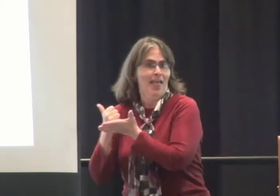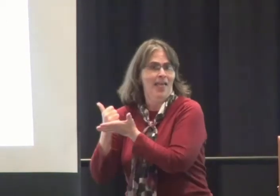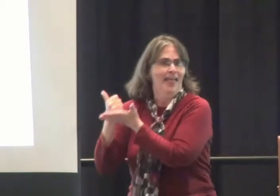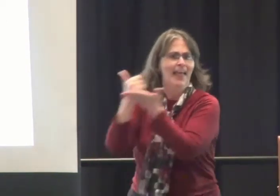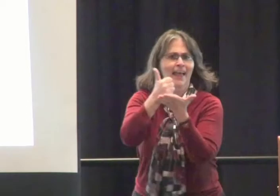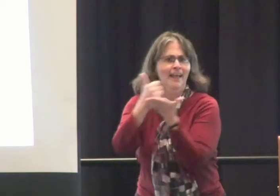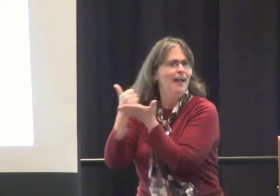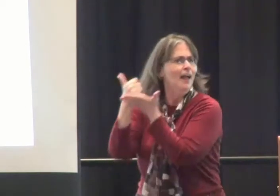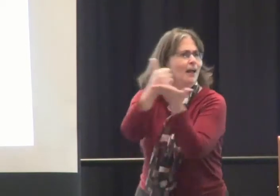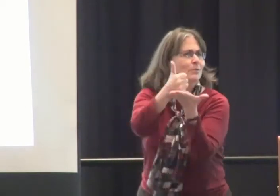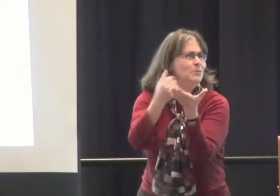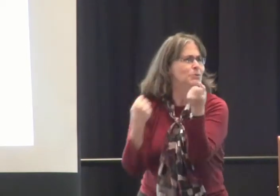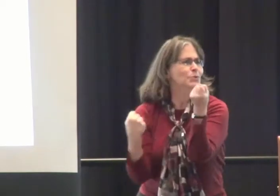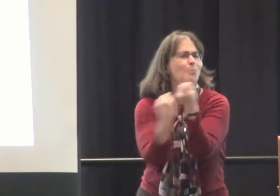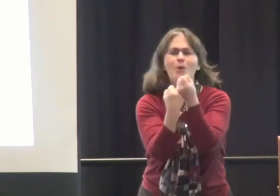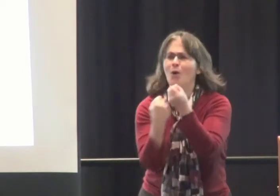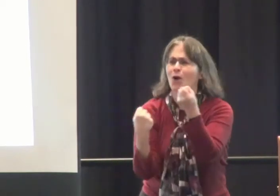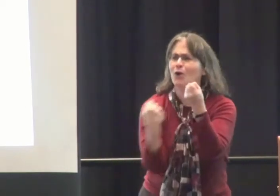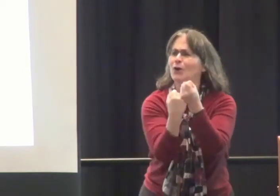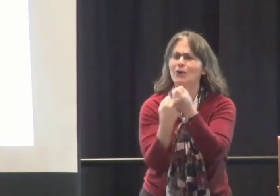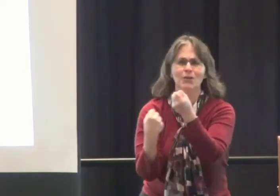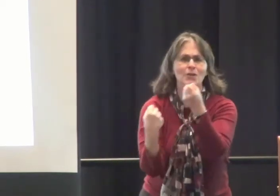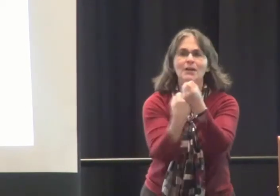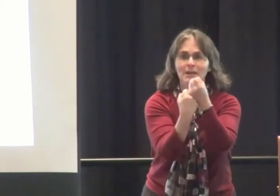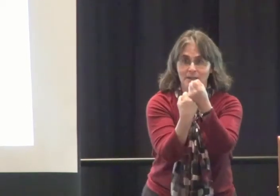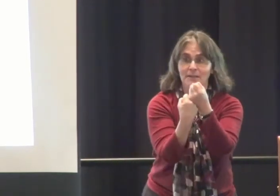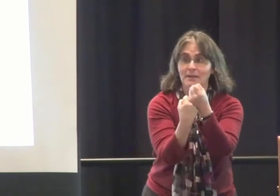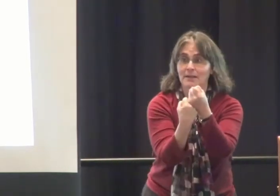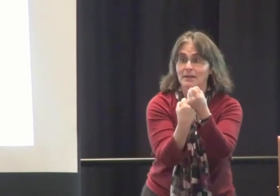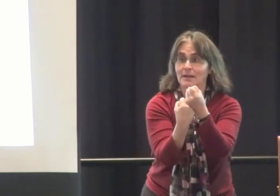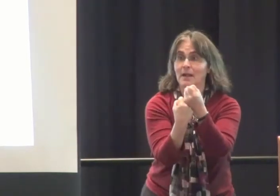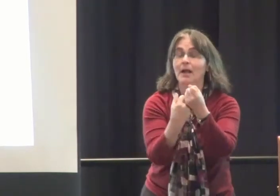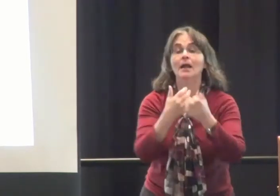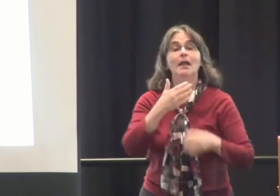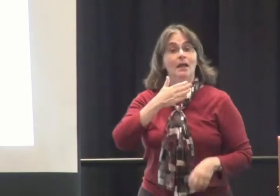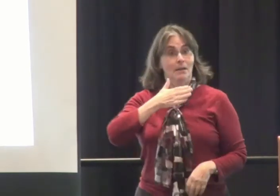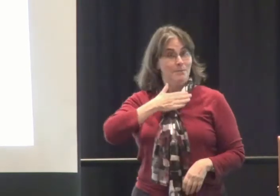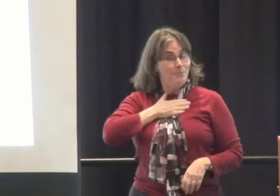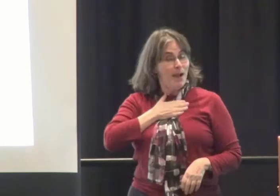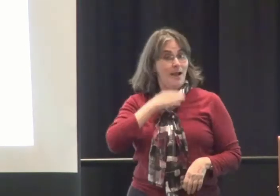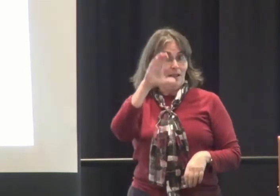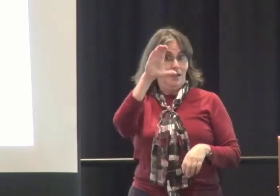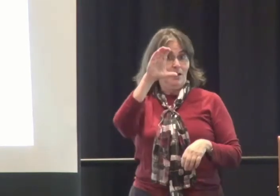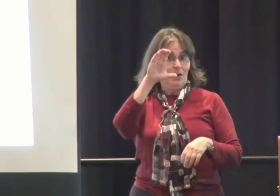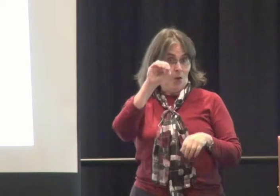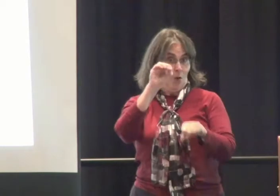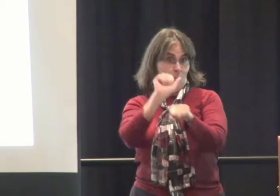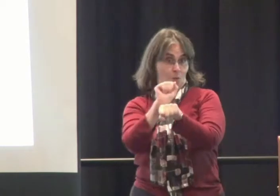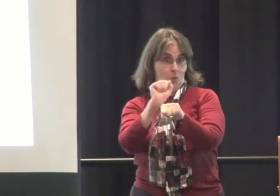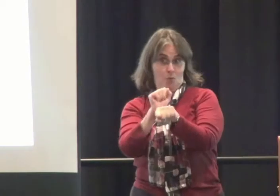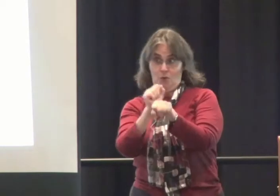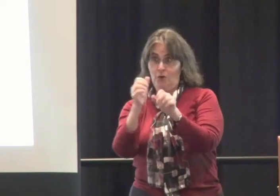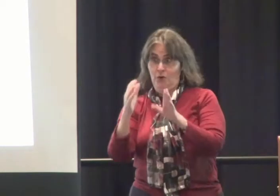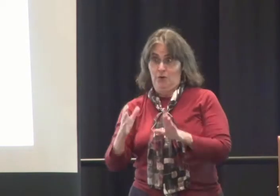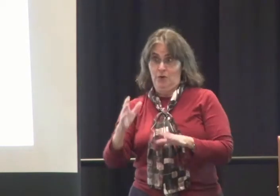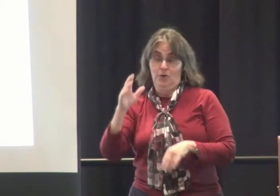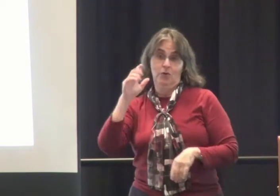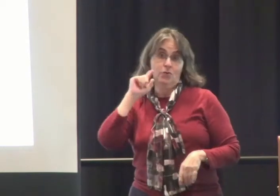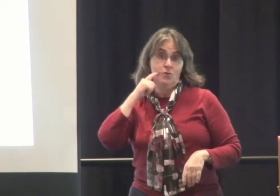who then networked with other individuals here at the university about how is it we can best support teachers. So